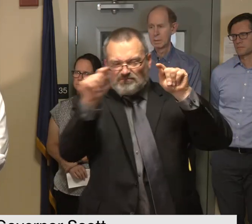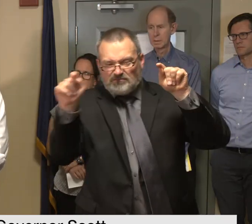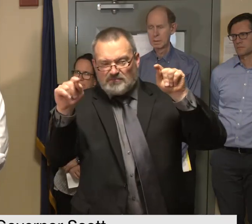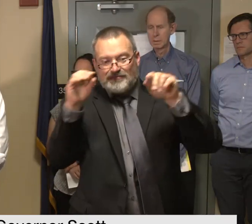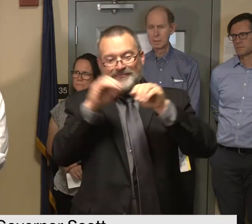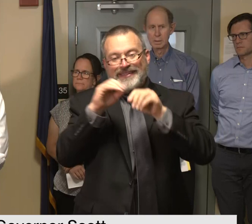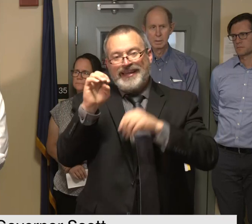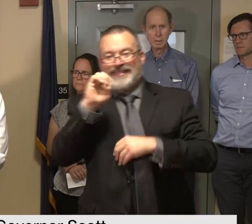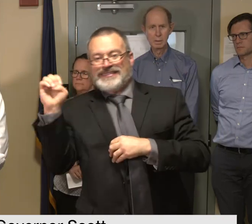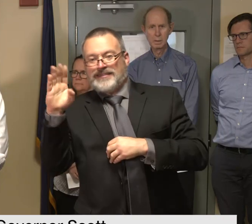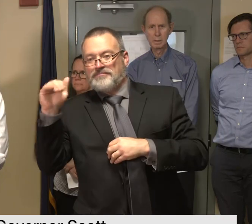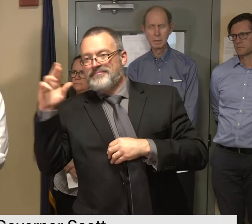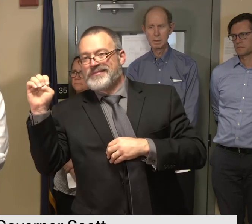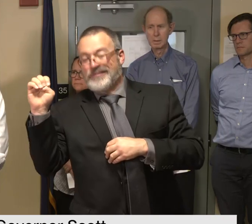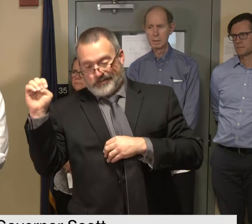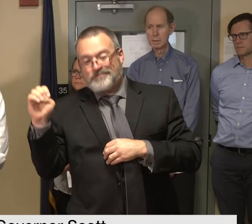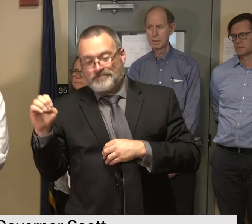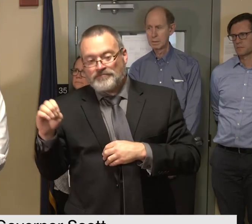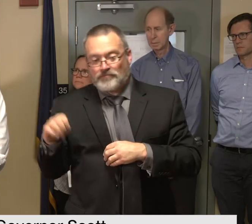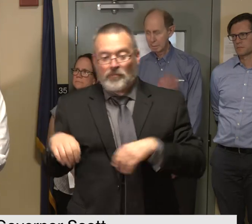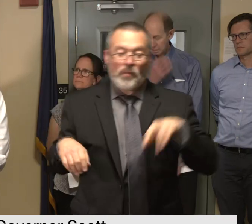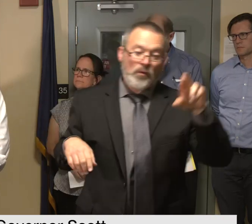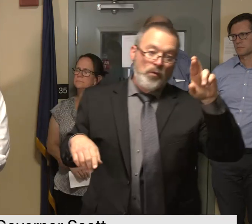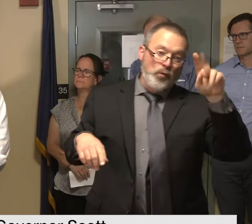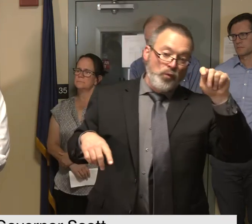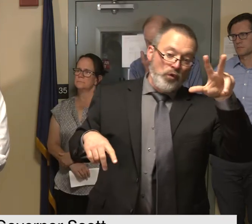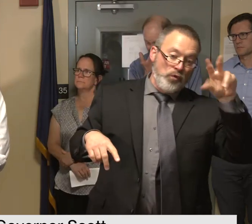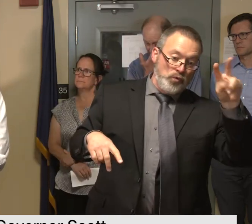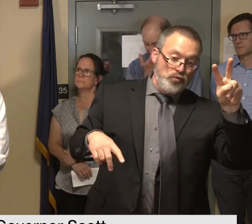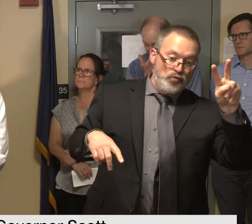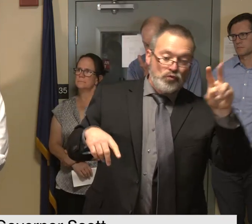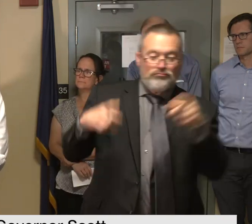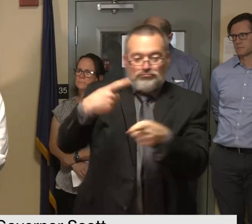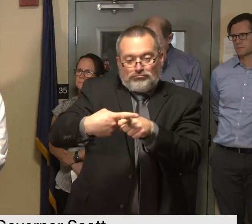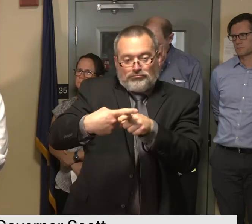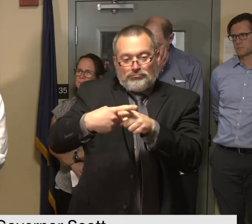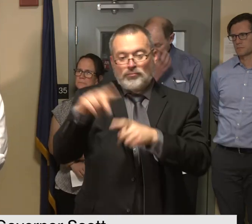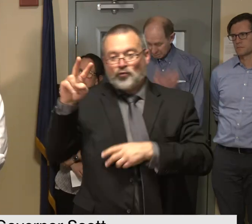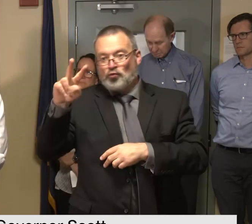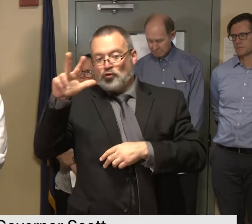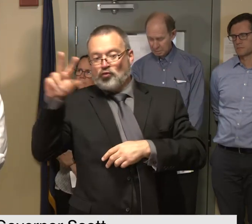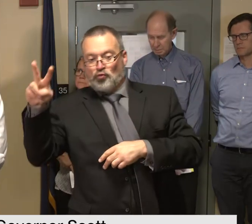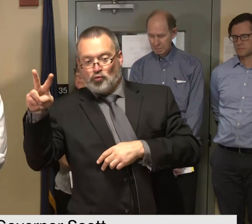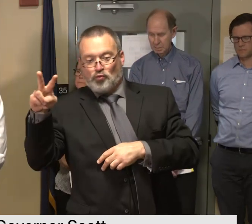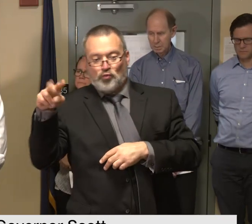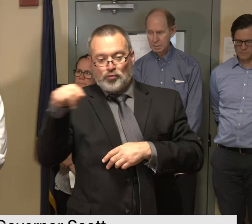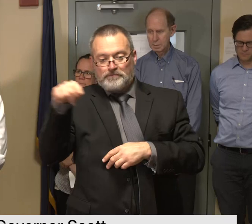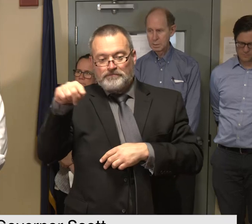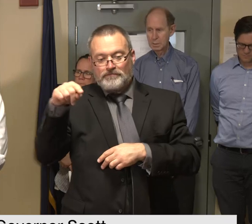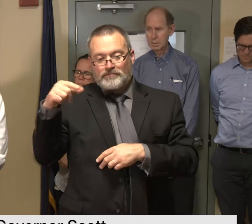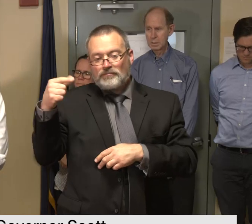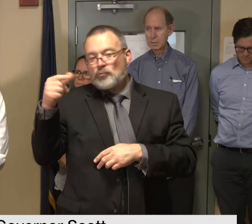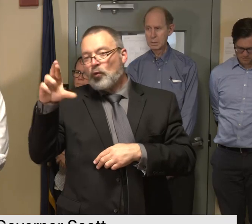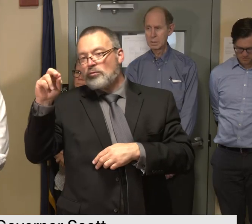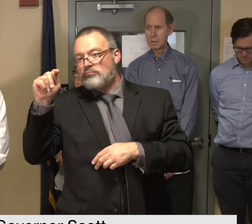route 302 at the intersection of 232 in groton